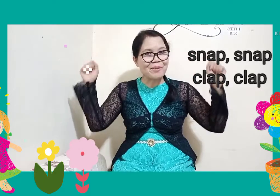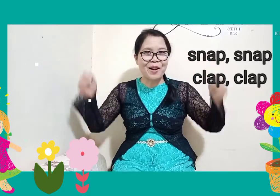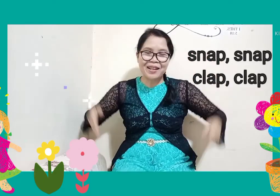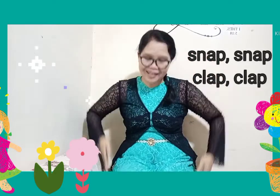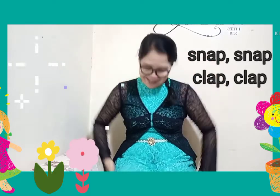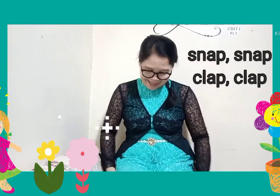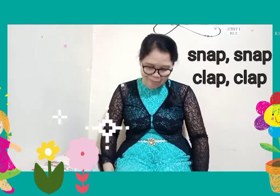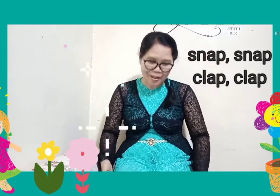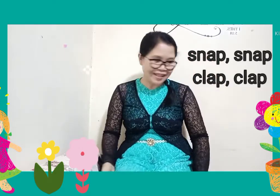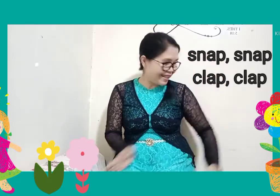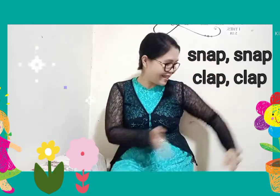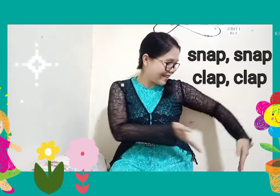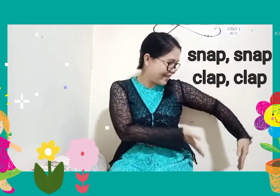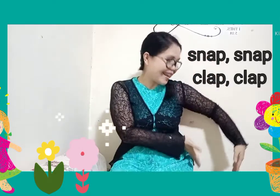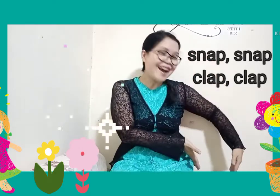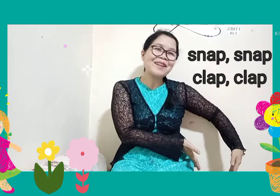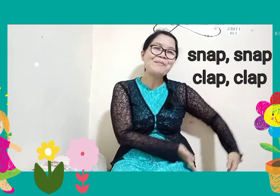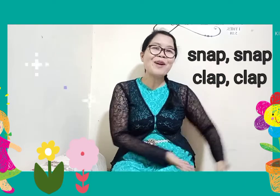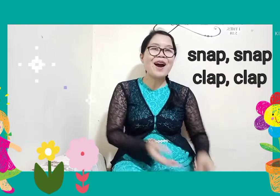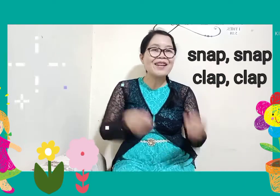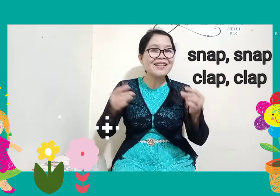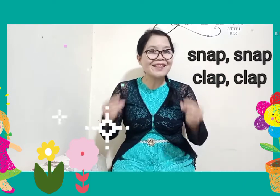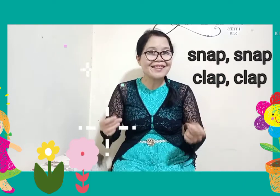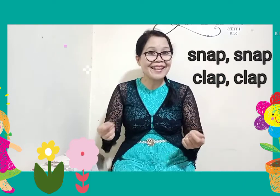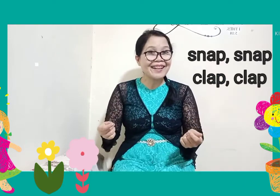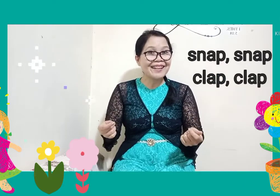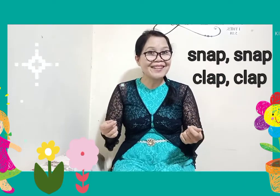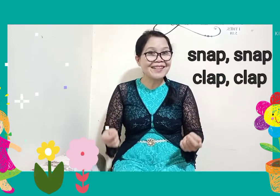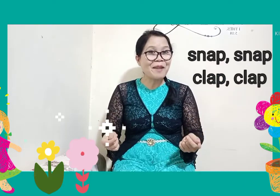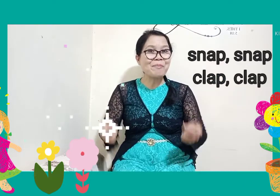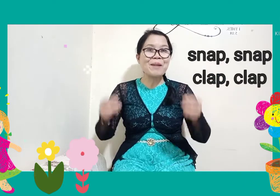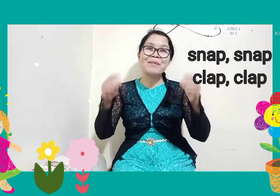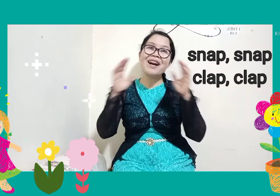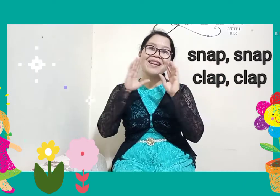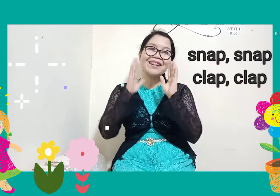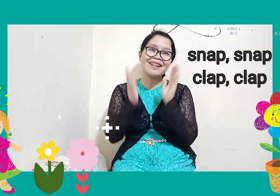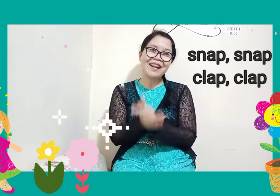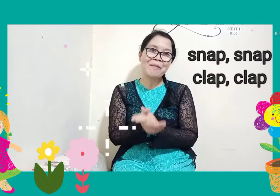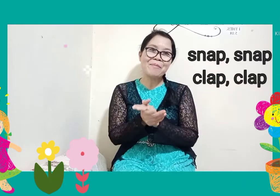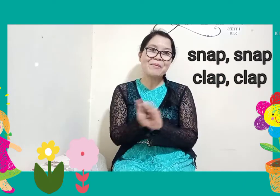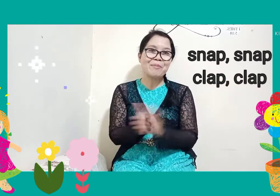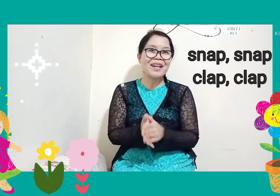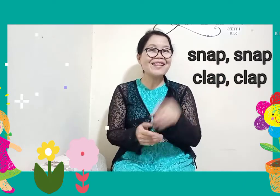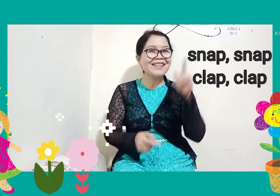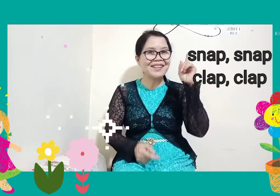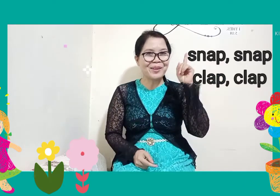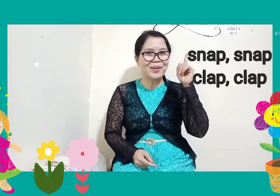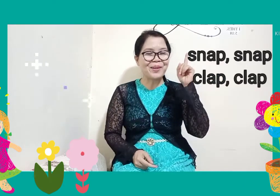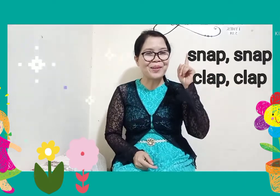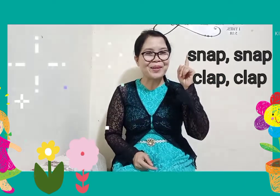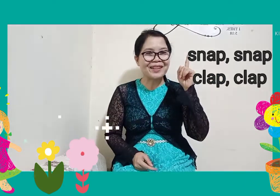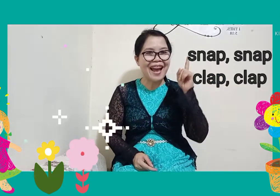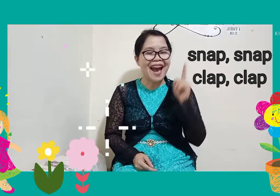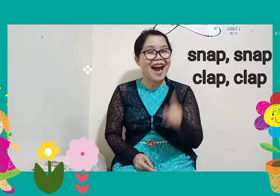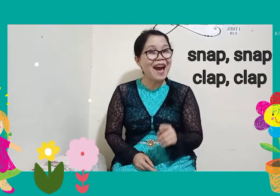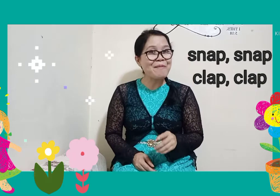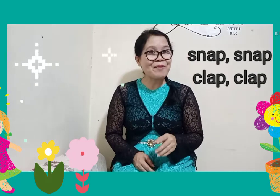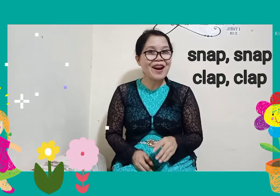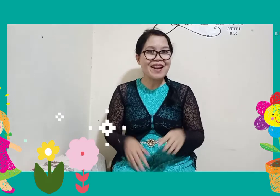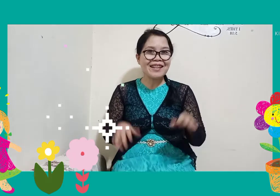wide I'm gonna sit by Jesus side I'm gonna snuff I'm gonna clap and praise the Lord